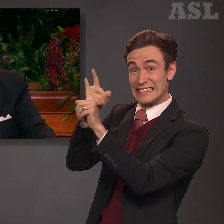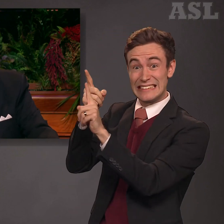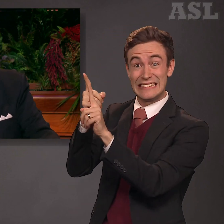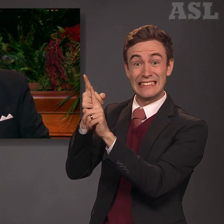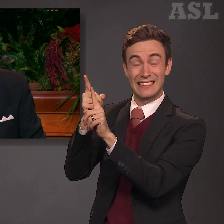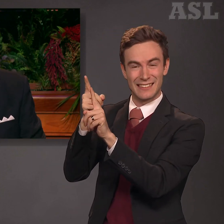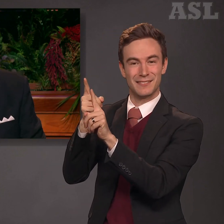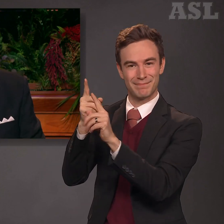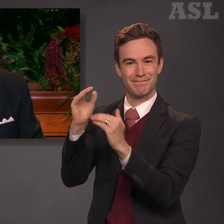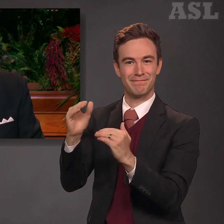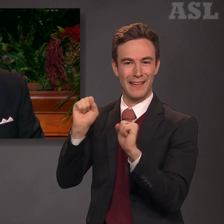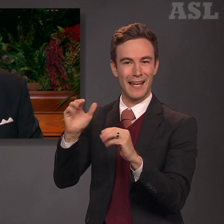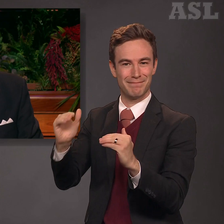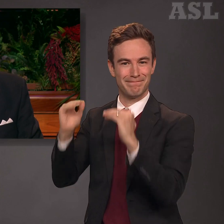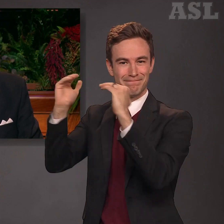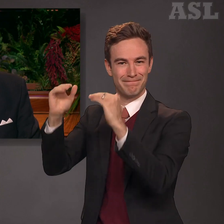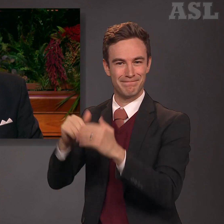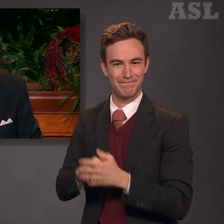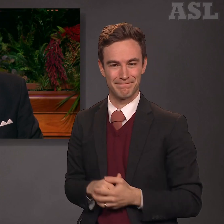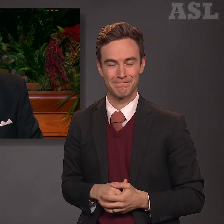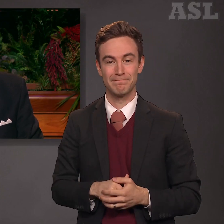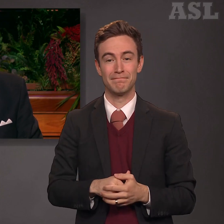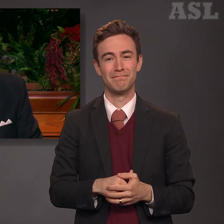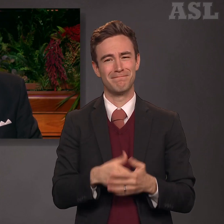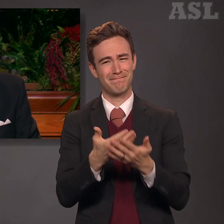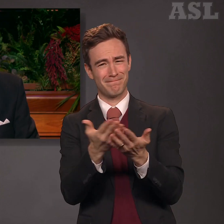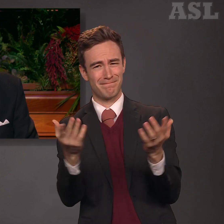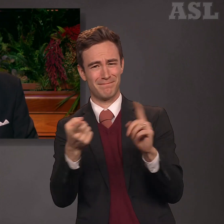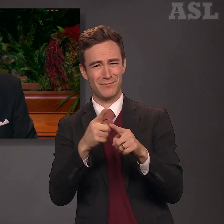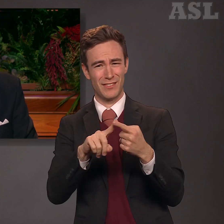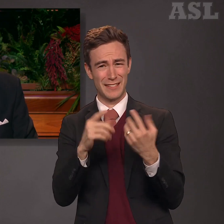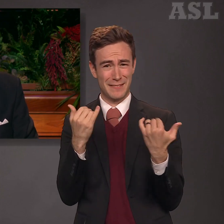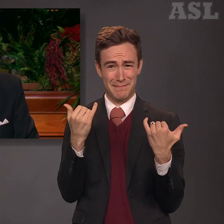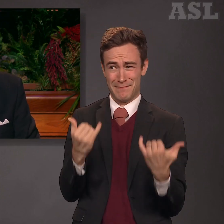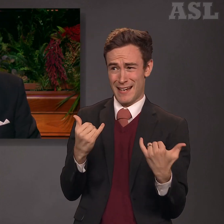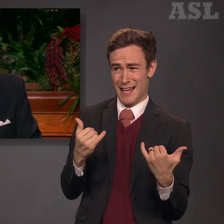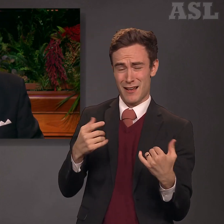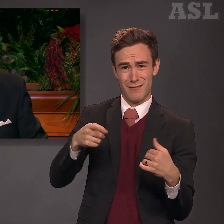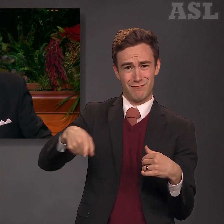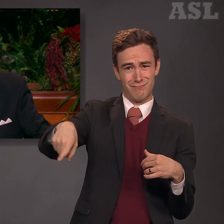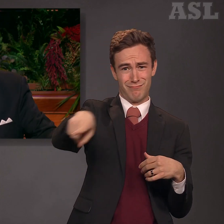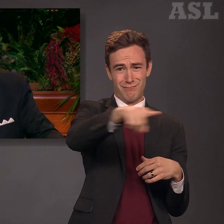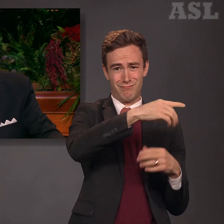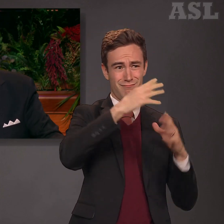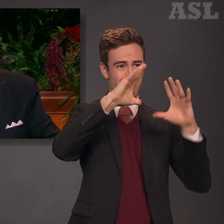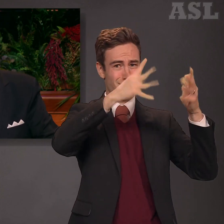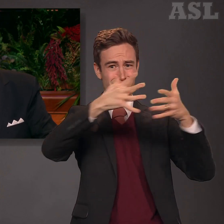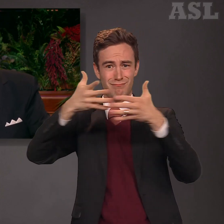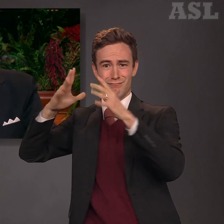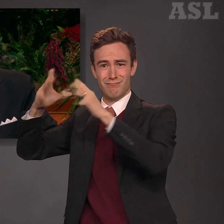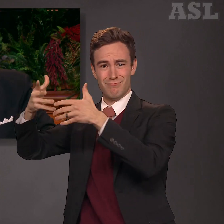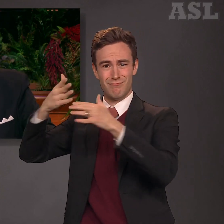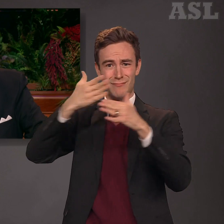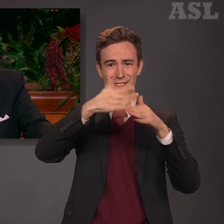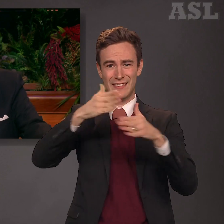Friends, in our present moment, we find all manner of divisions and subdivisions,